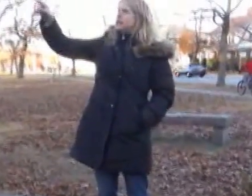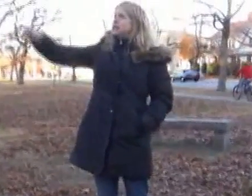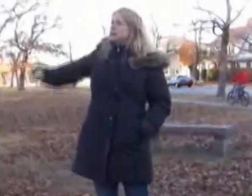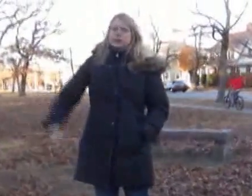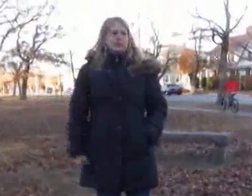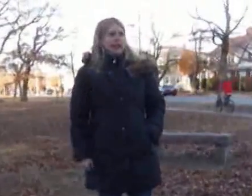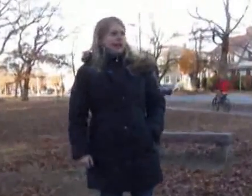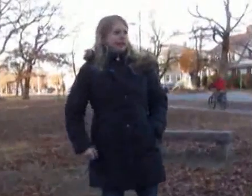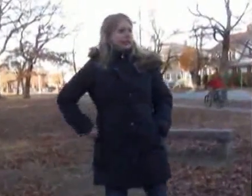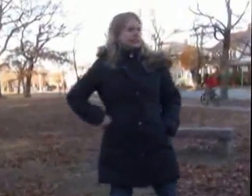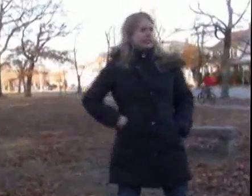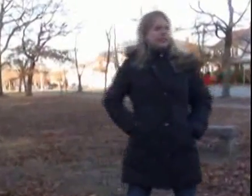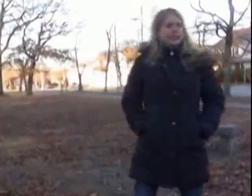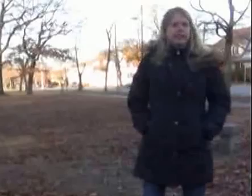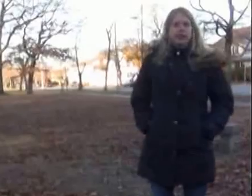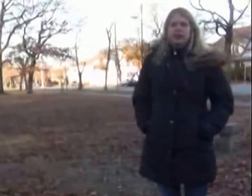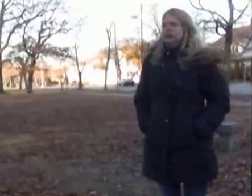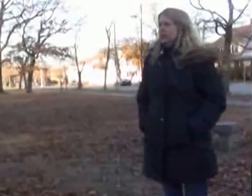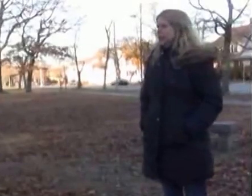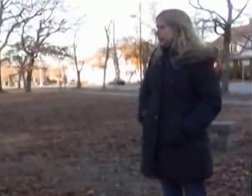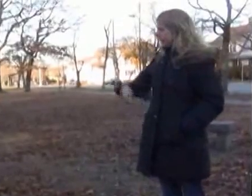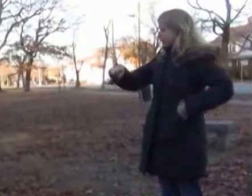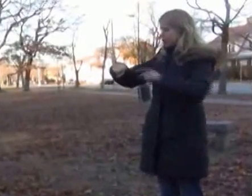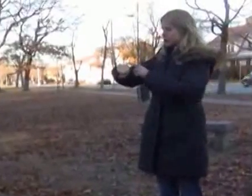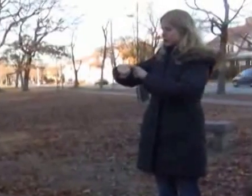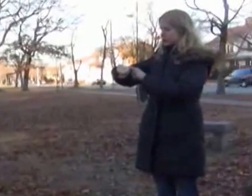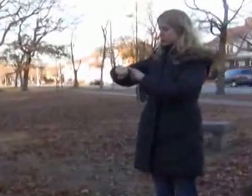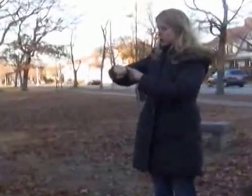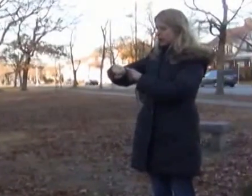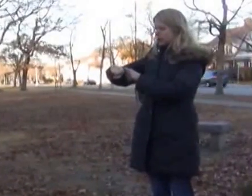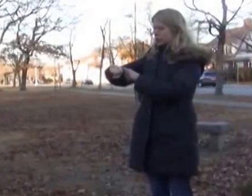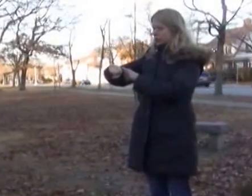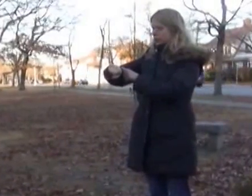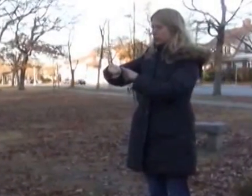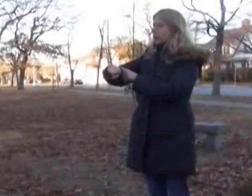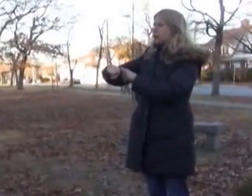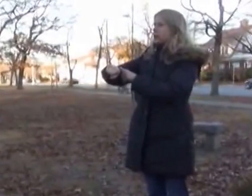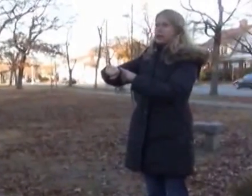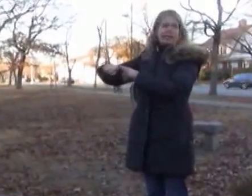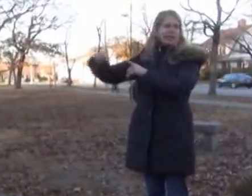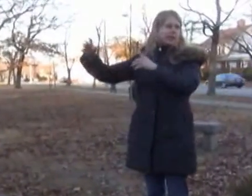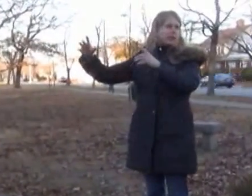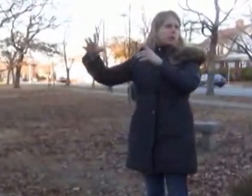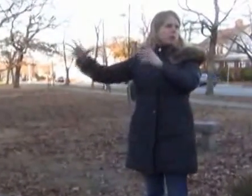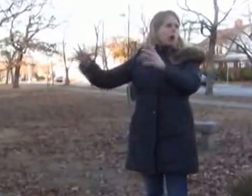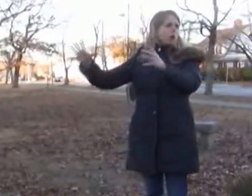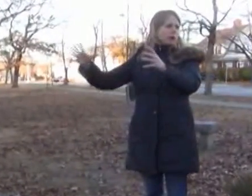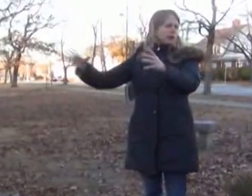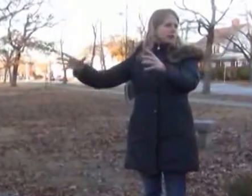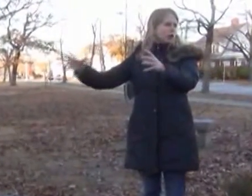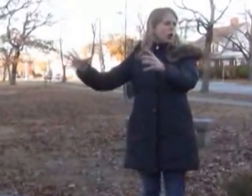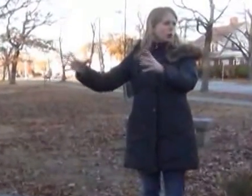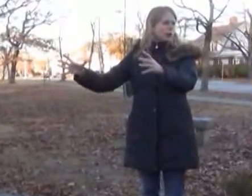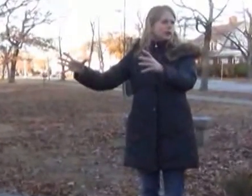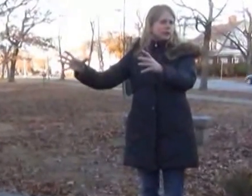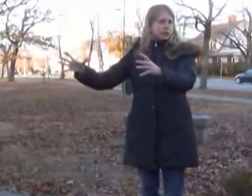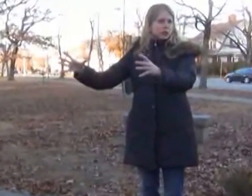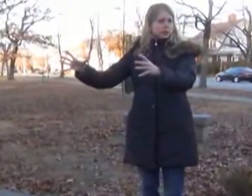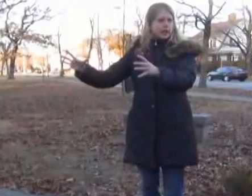he said, and he's standing here, and he looked at his watch. And, I mean, the moment his whole realization was